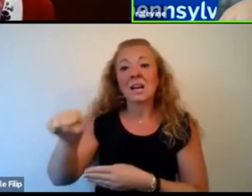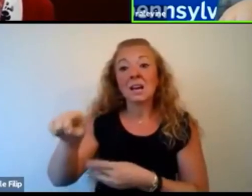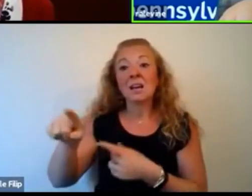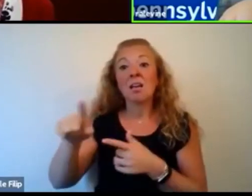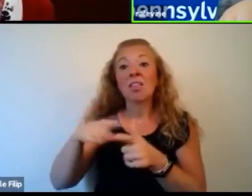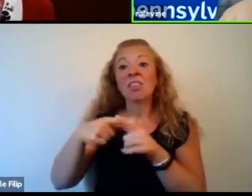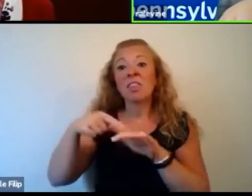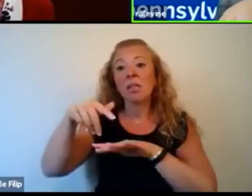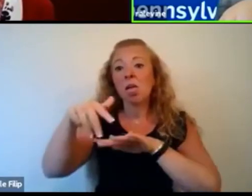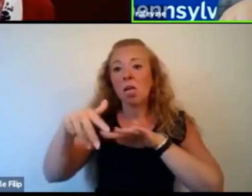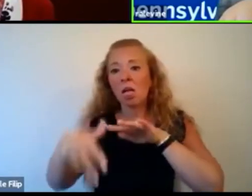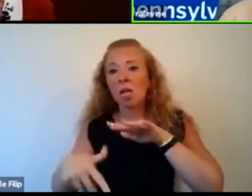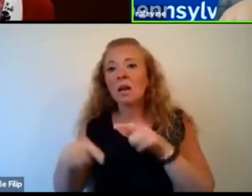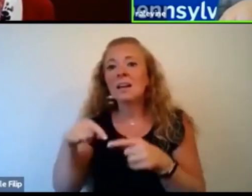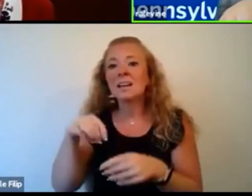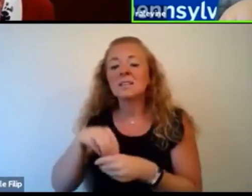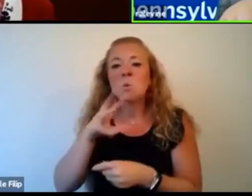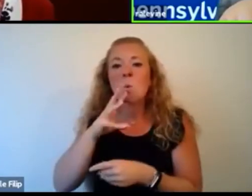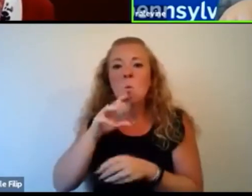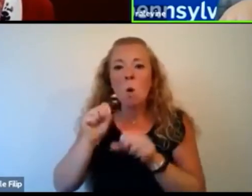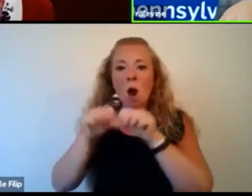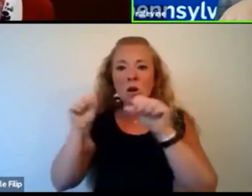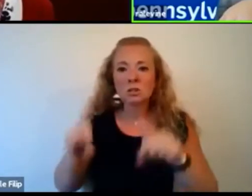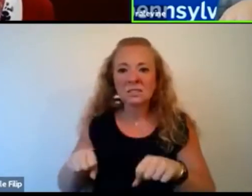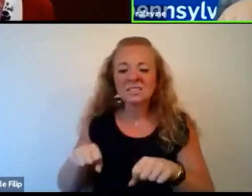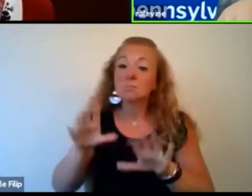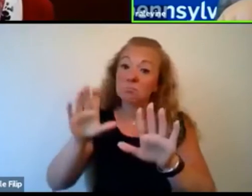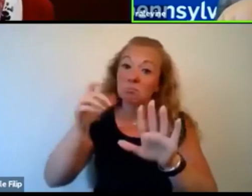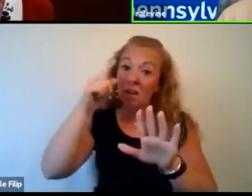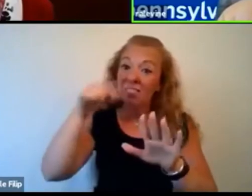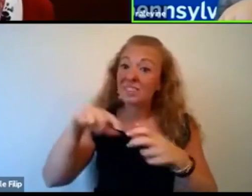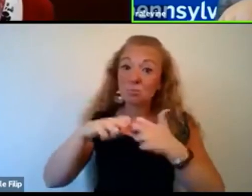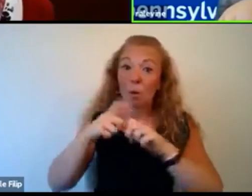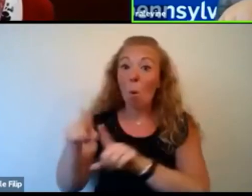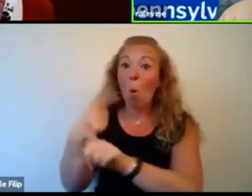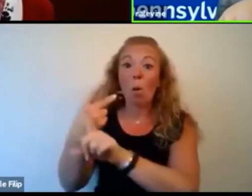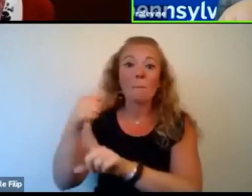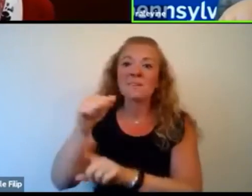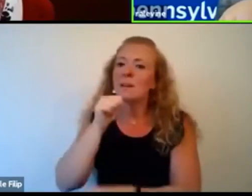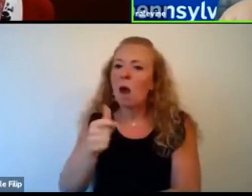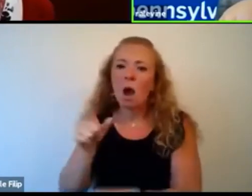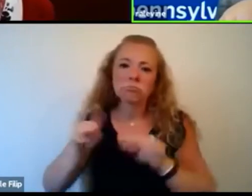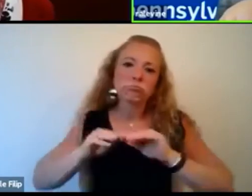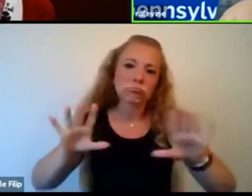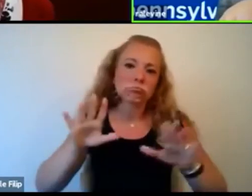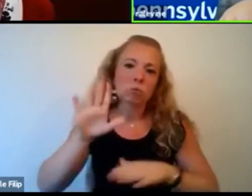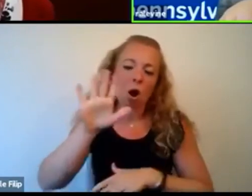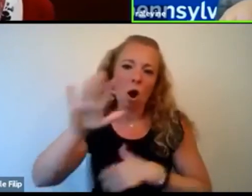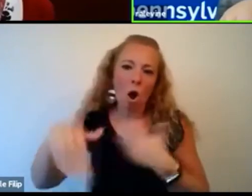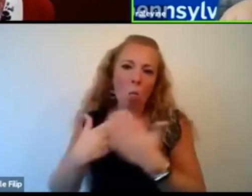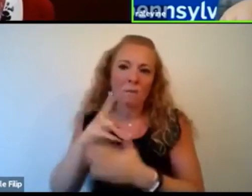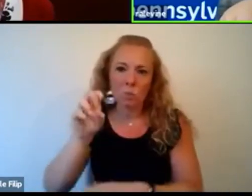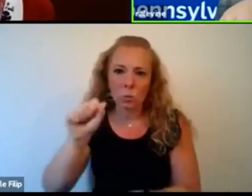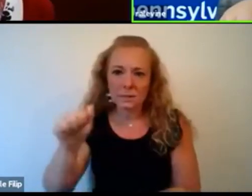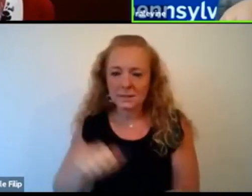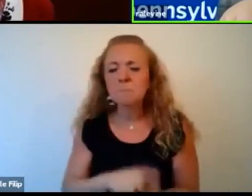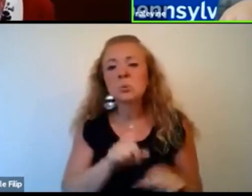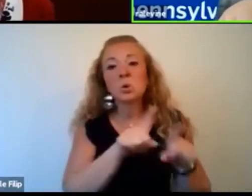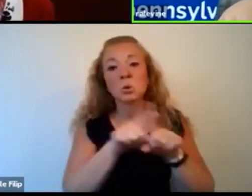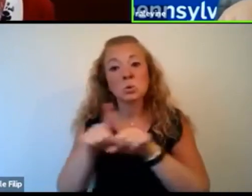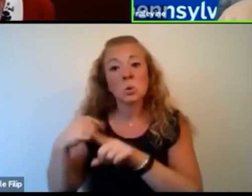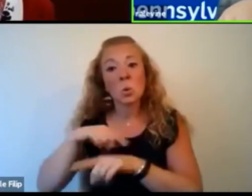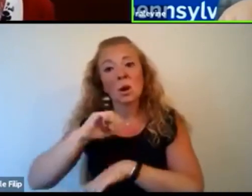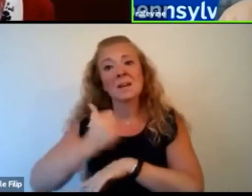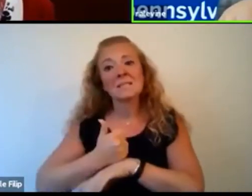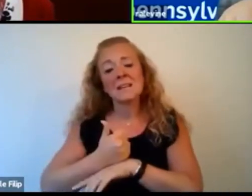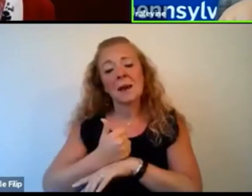aquifer and the water system and the compounds. a national issue. The other is we're establishing a study